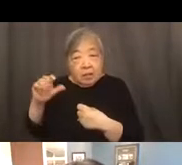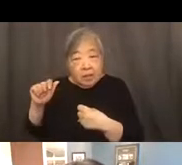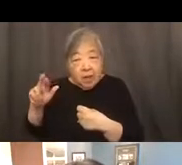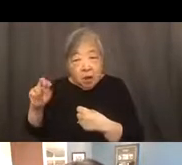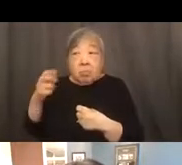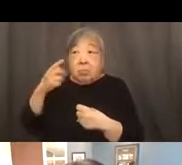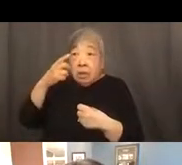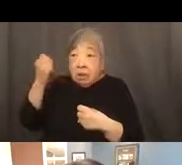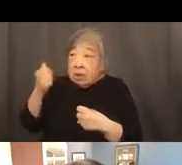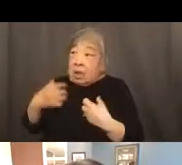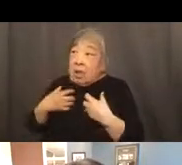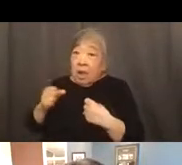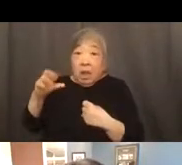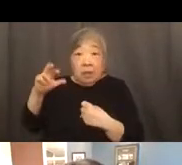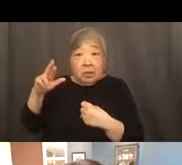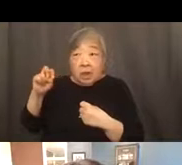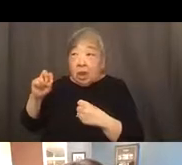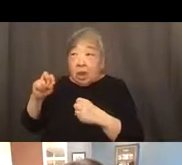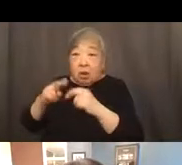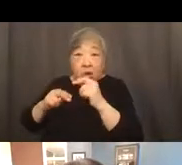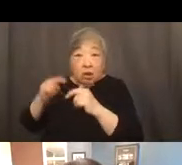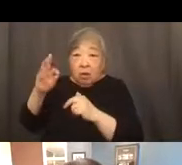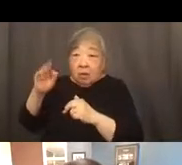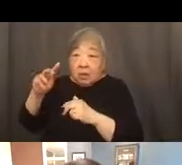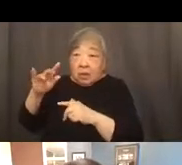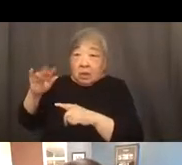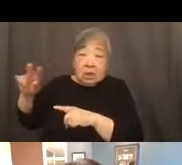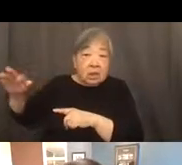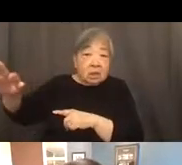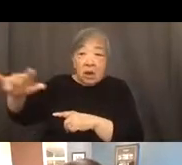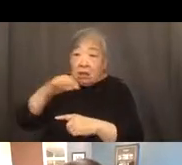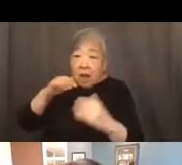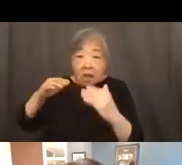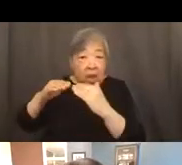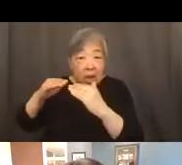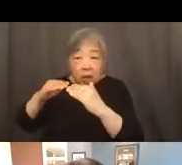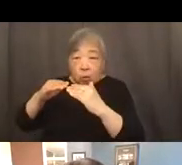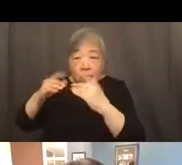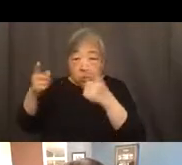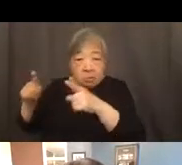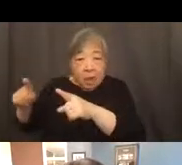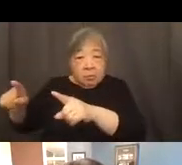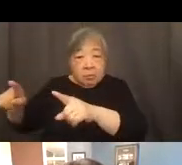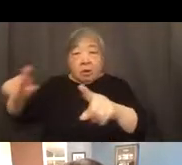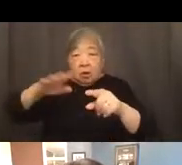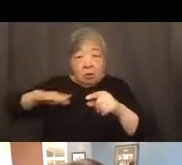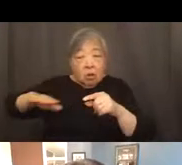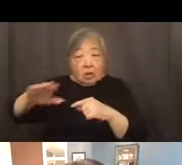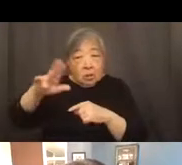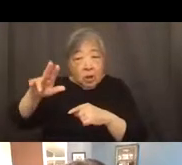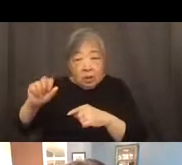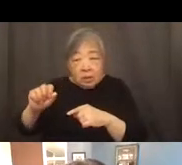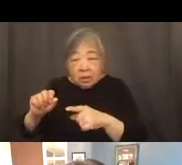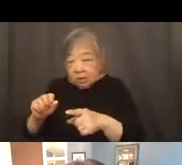facilities are not equitably distributed across the United States in communities of